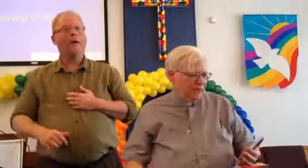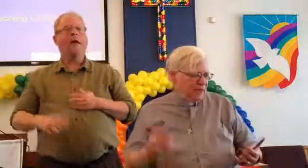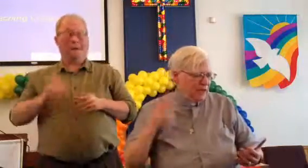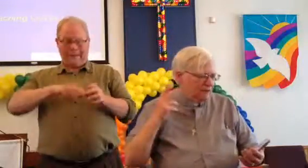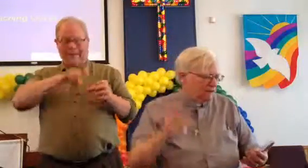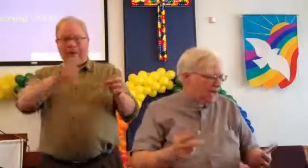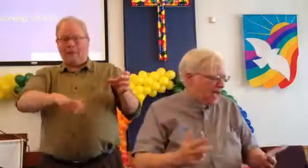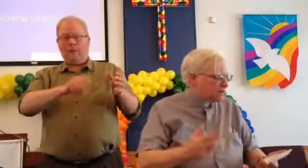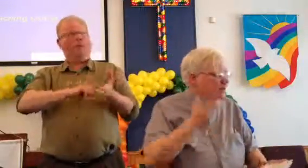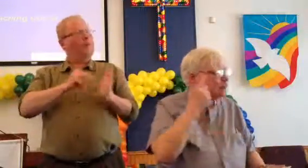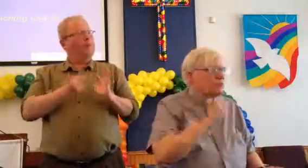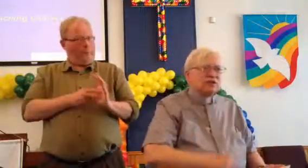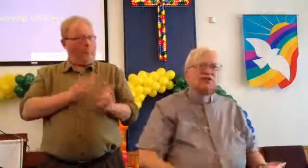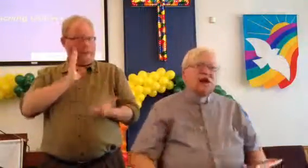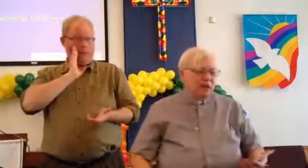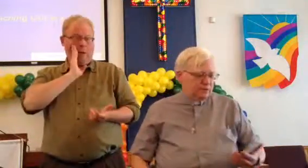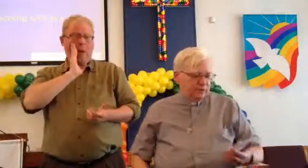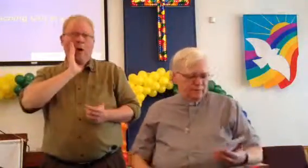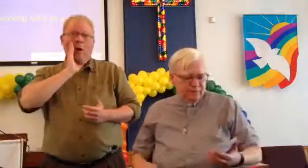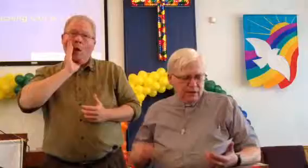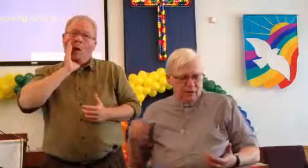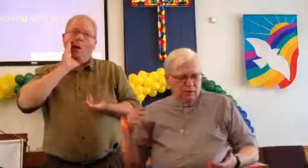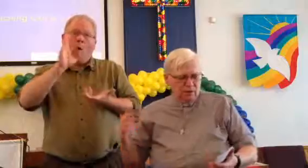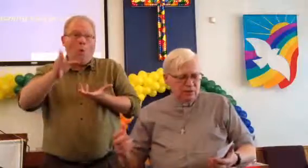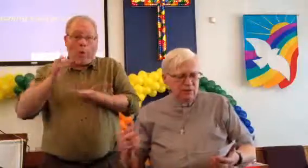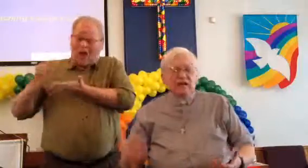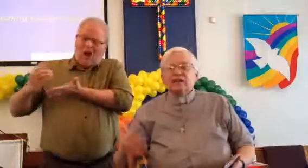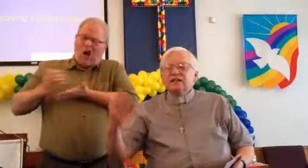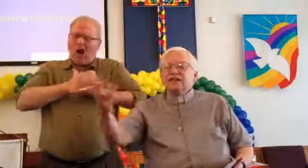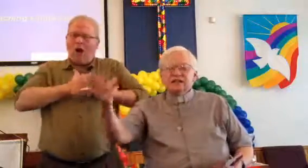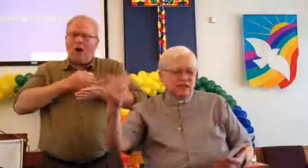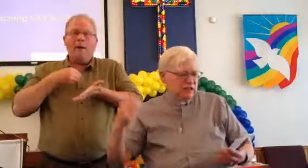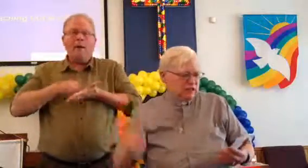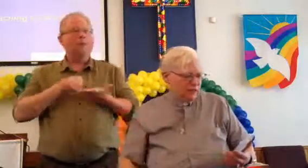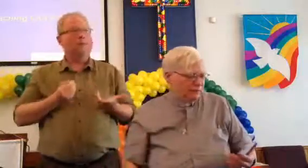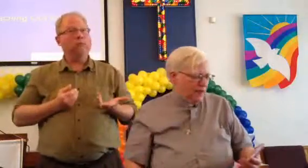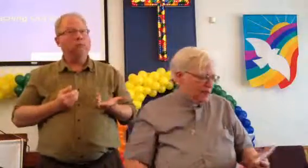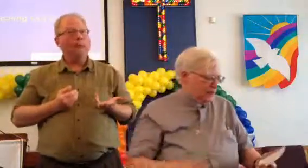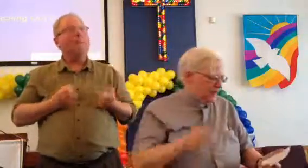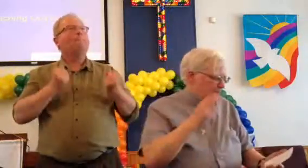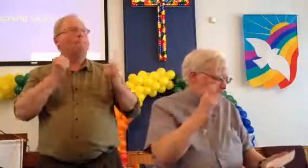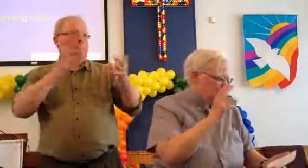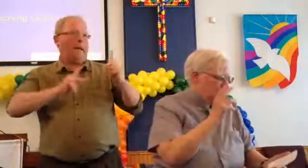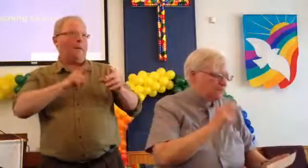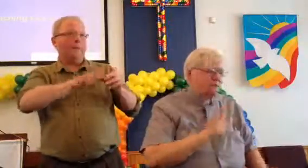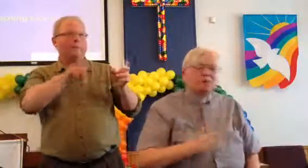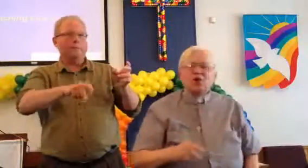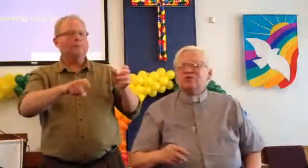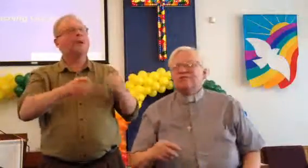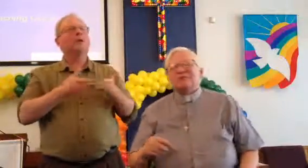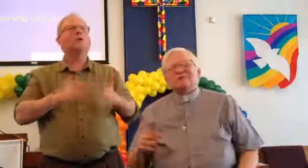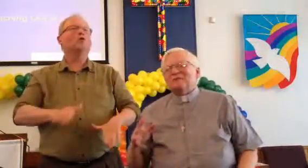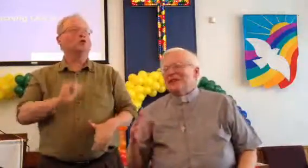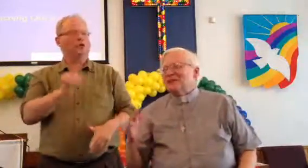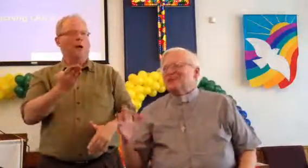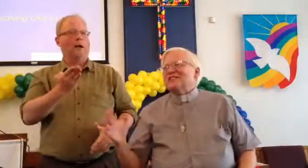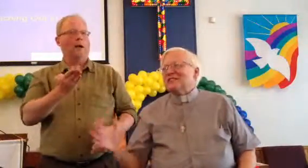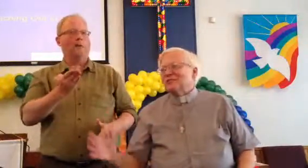In fact, we risk jobs. We risk being distanced from family and from those that we may have considered